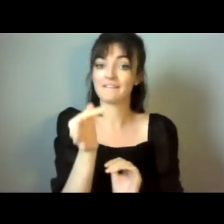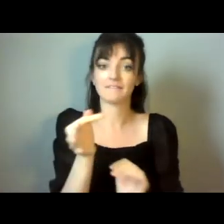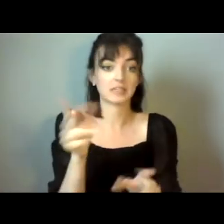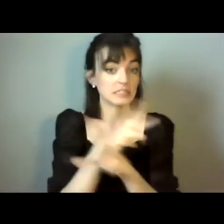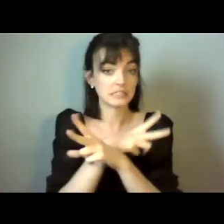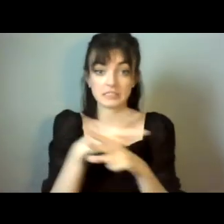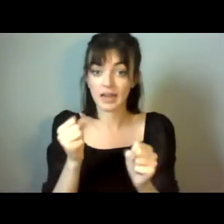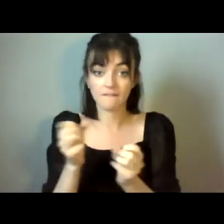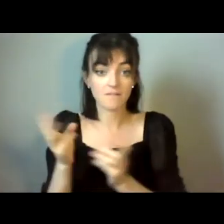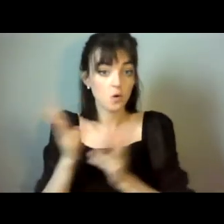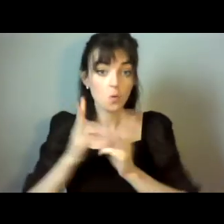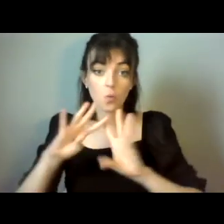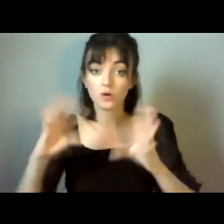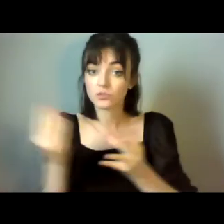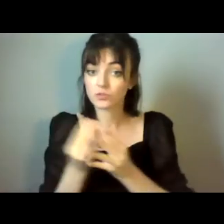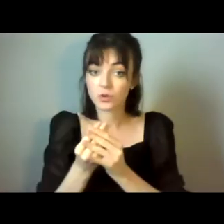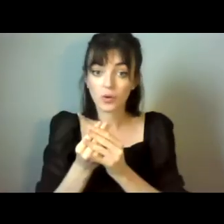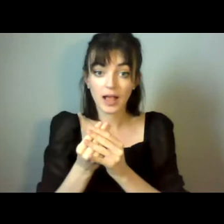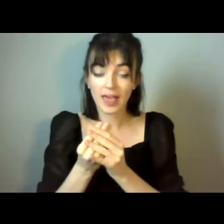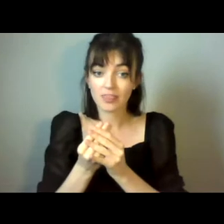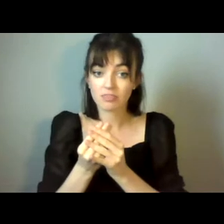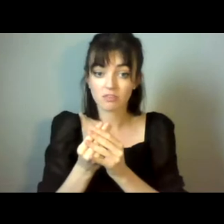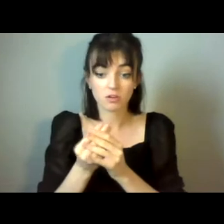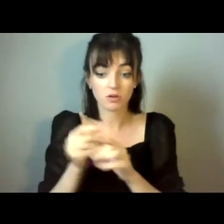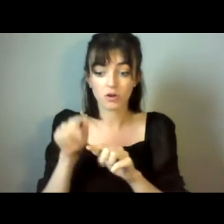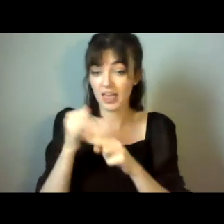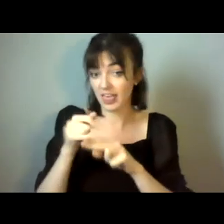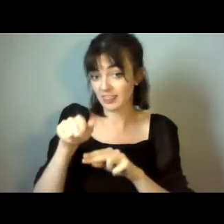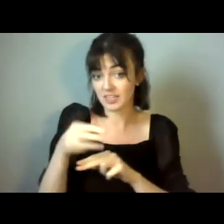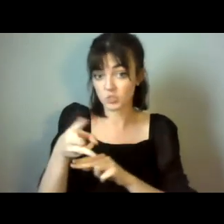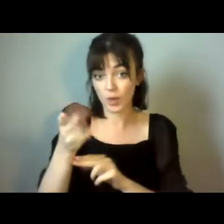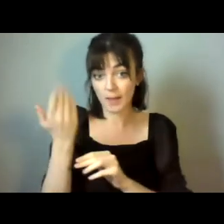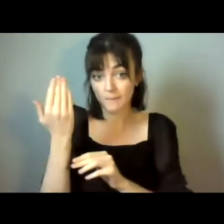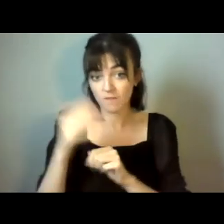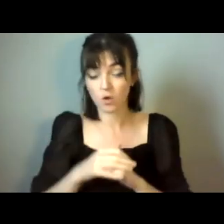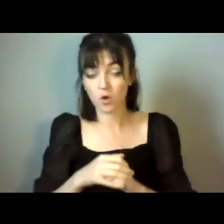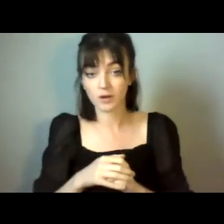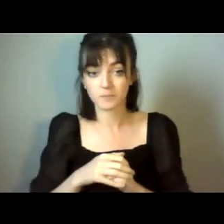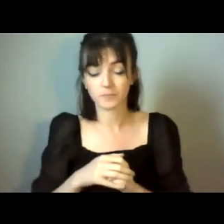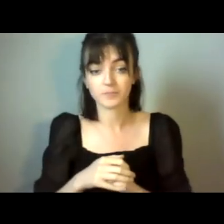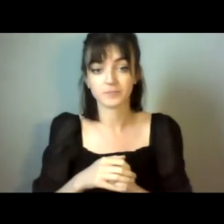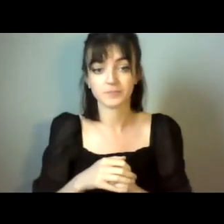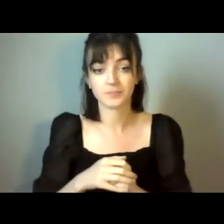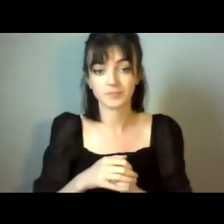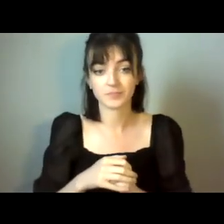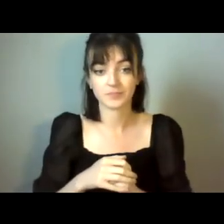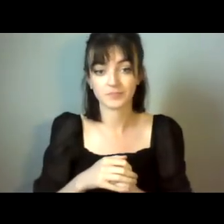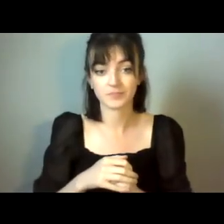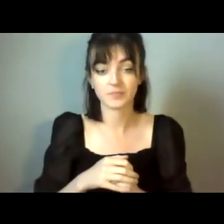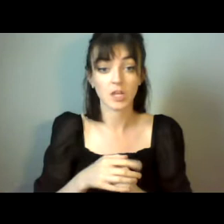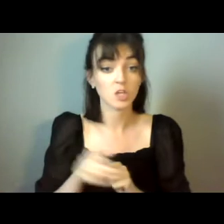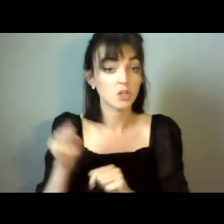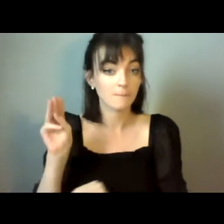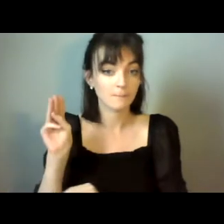with the person like that before. And they might,